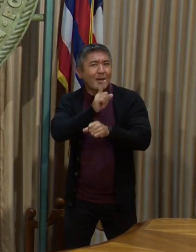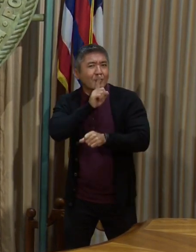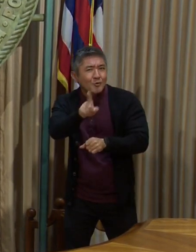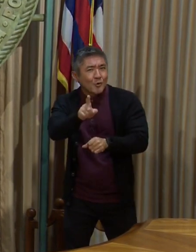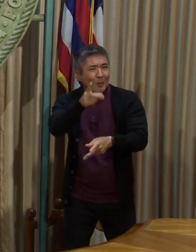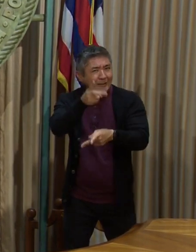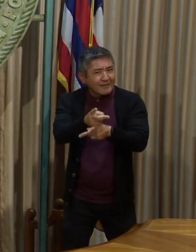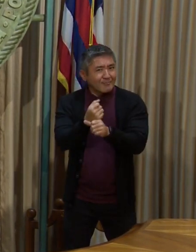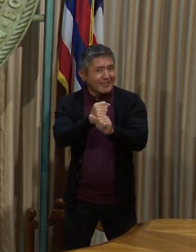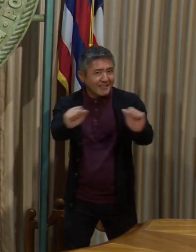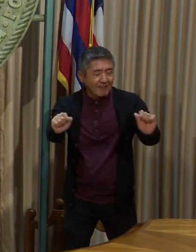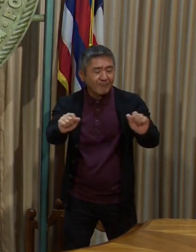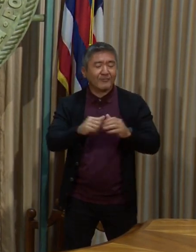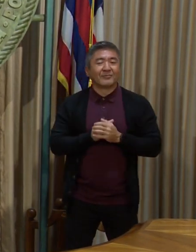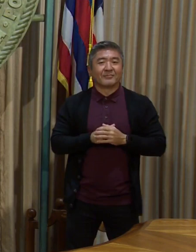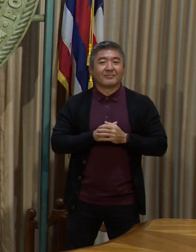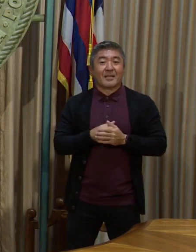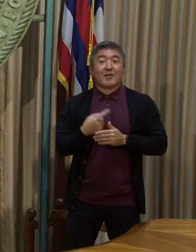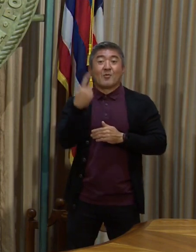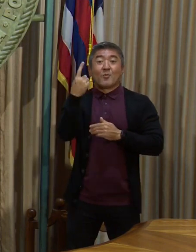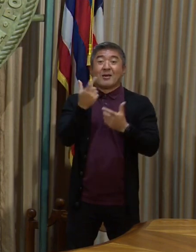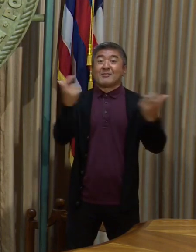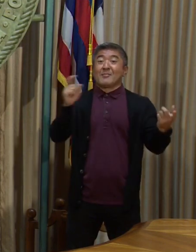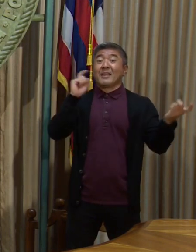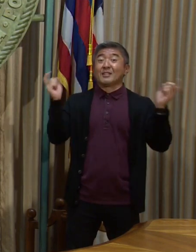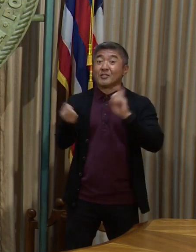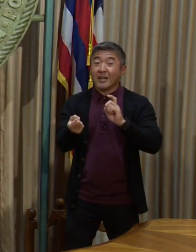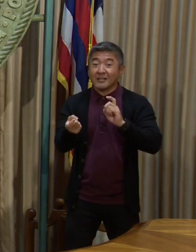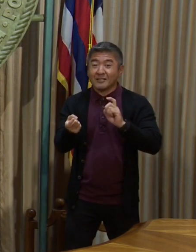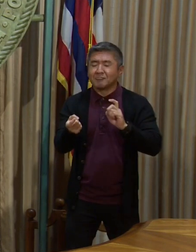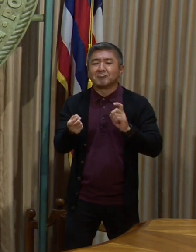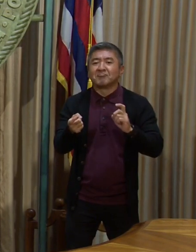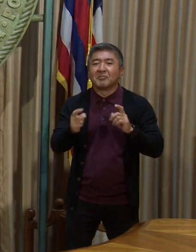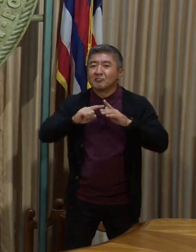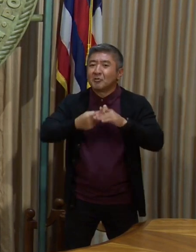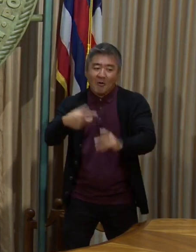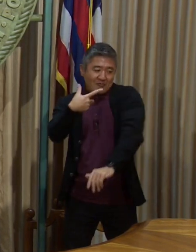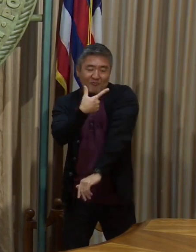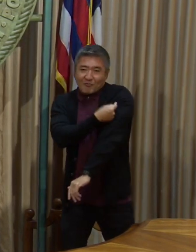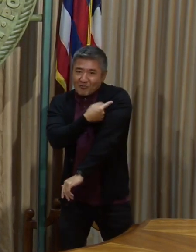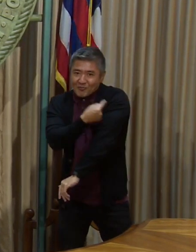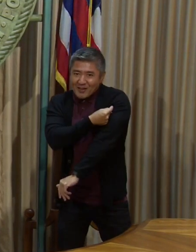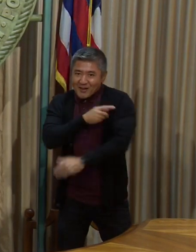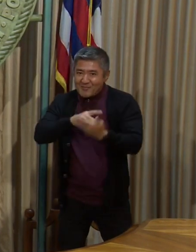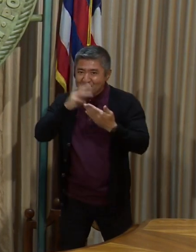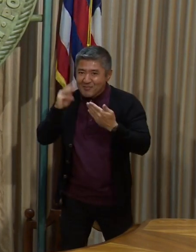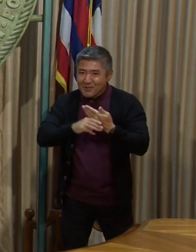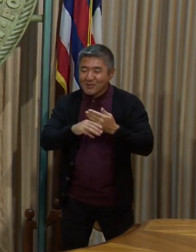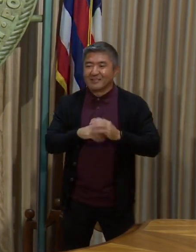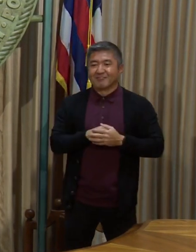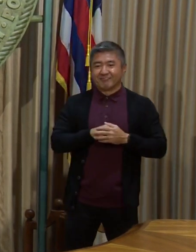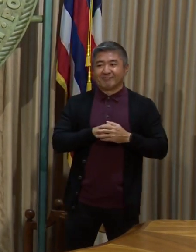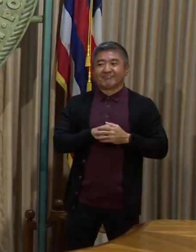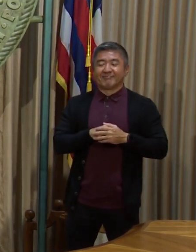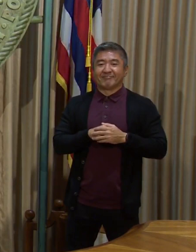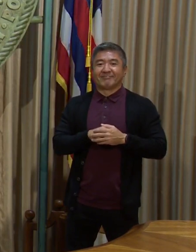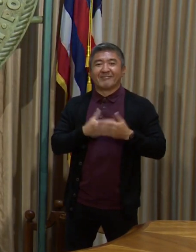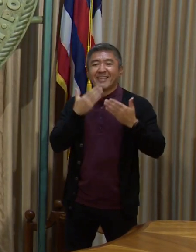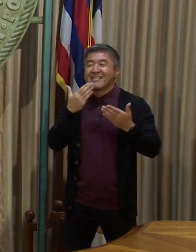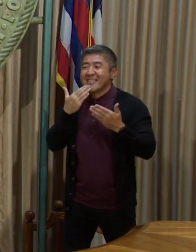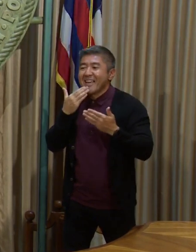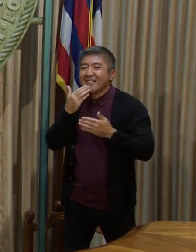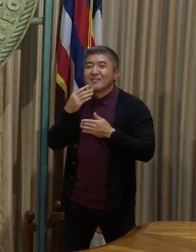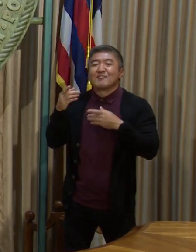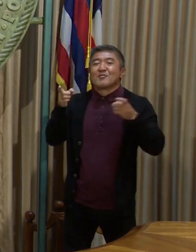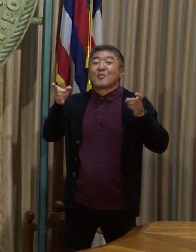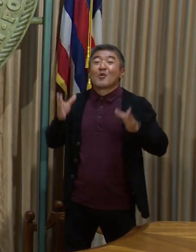Well, one thing that has changed significantly is the vaccination program. As of today, and we give thanks to Director Char,